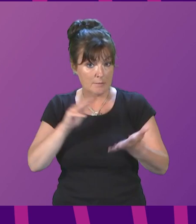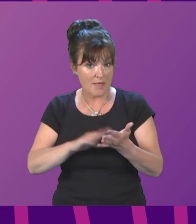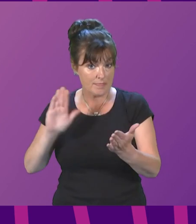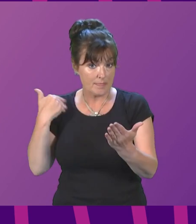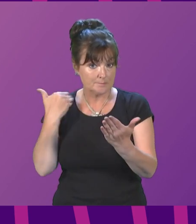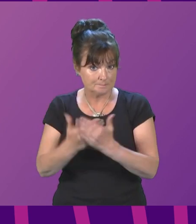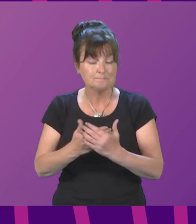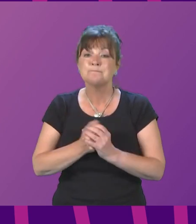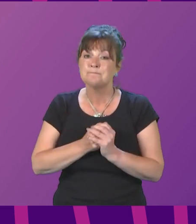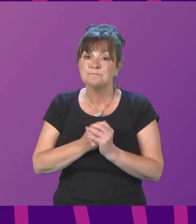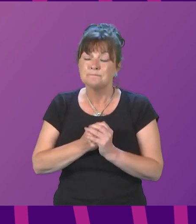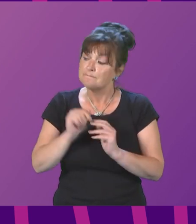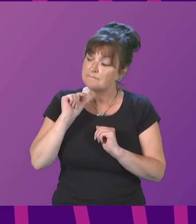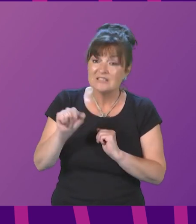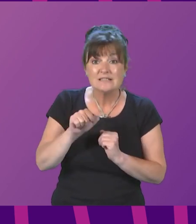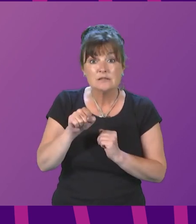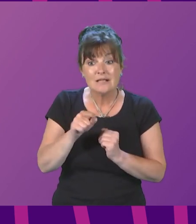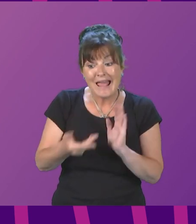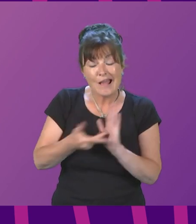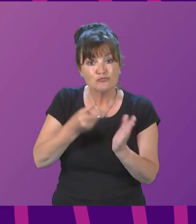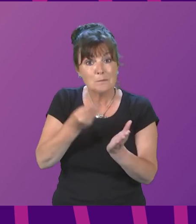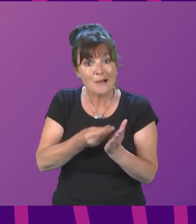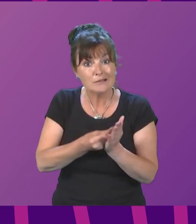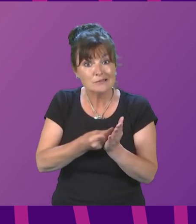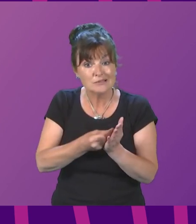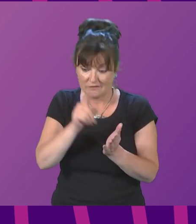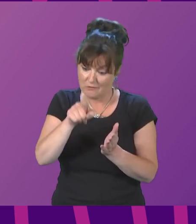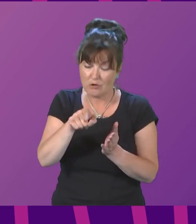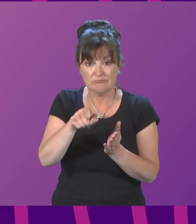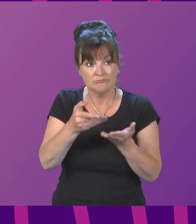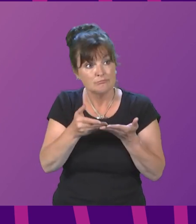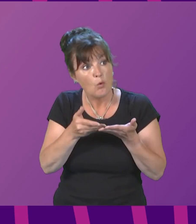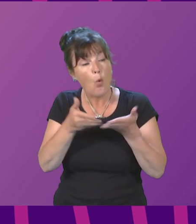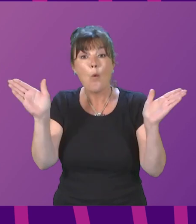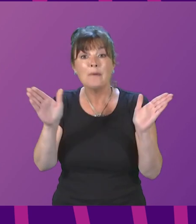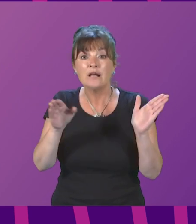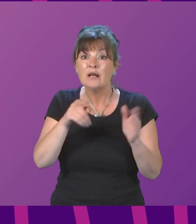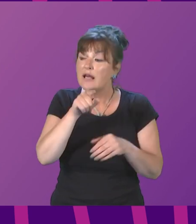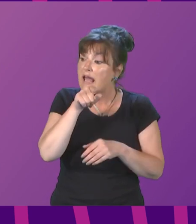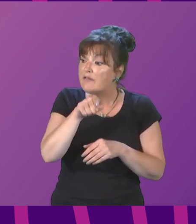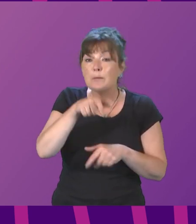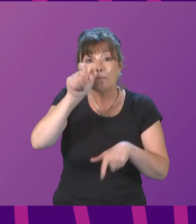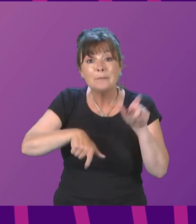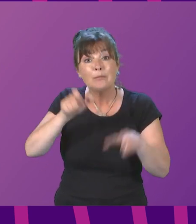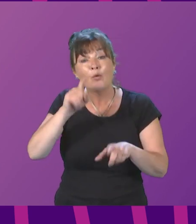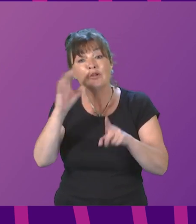The payment will also open on that date to applications for children up to age 16.